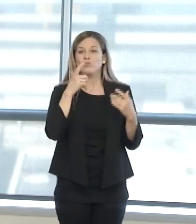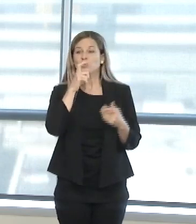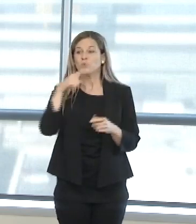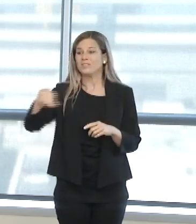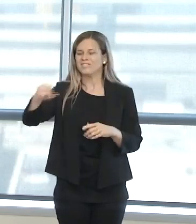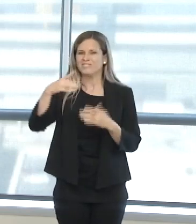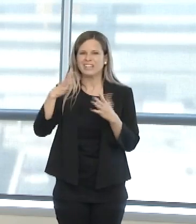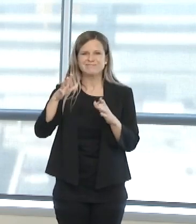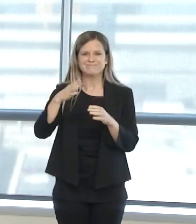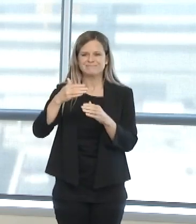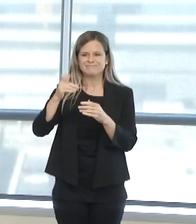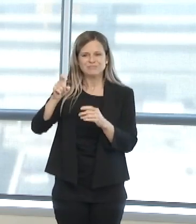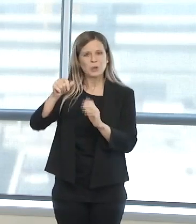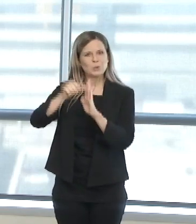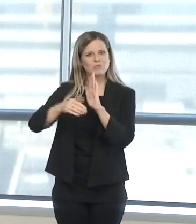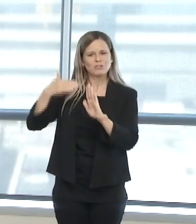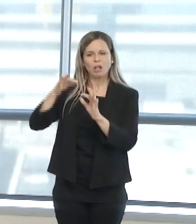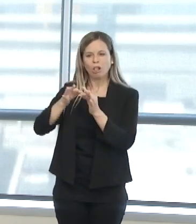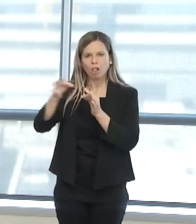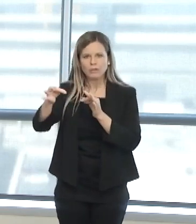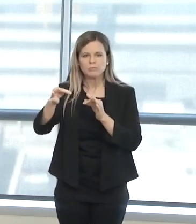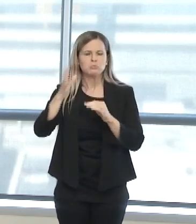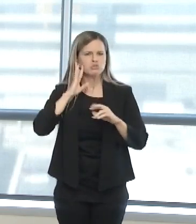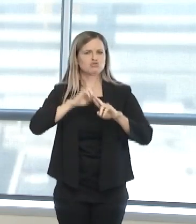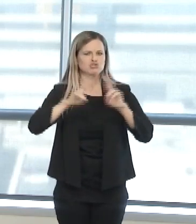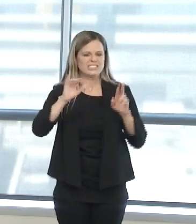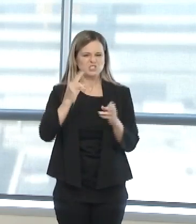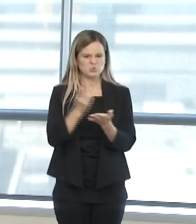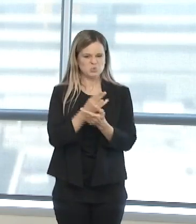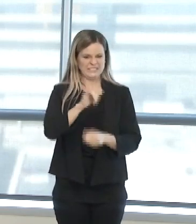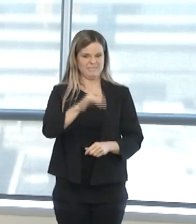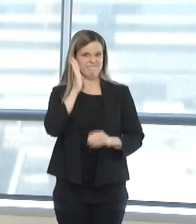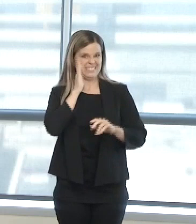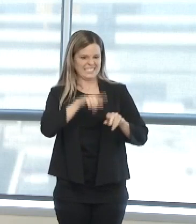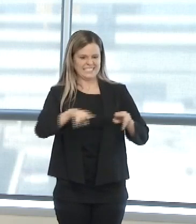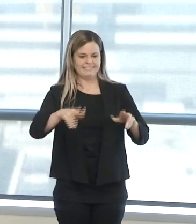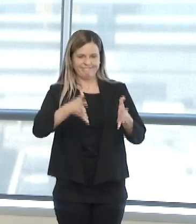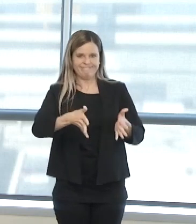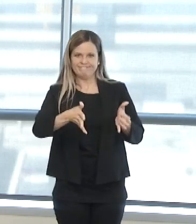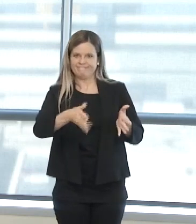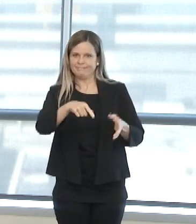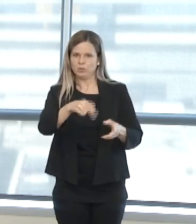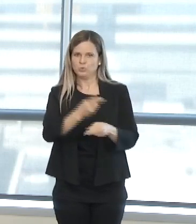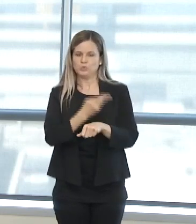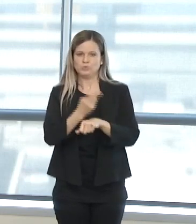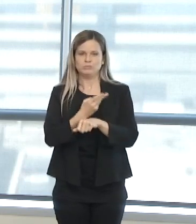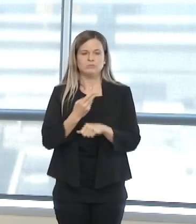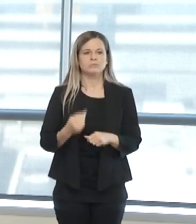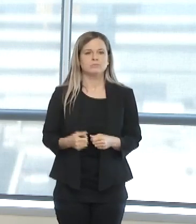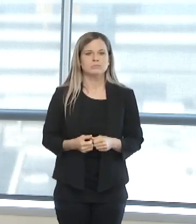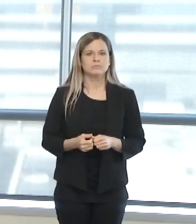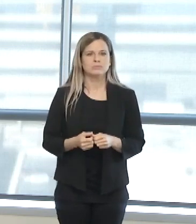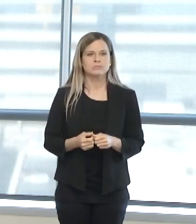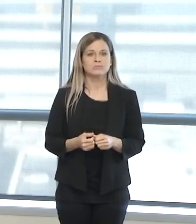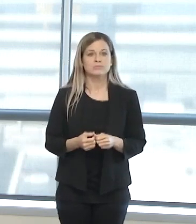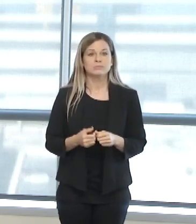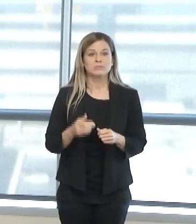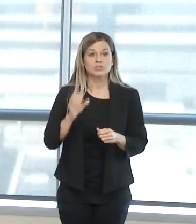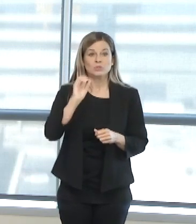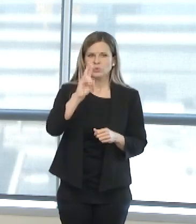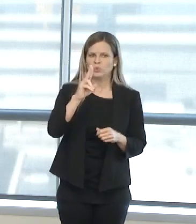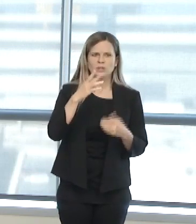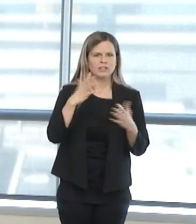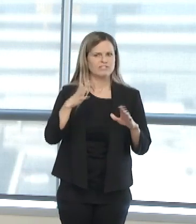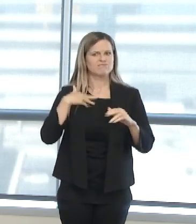event there's another surge later this year. Between the new patient tower floors and the spaces maximized across OU Medicine facilities,